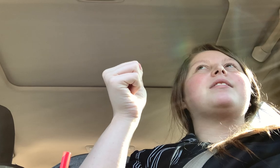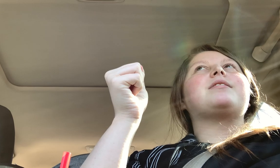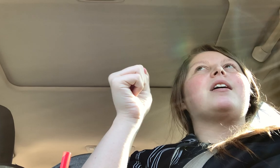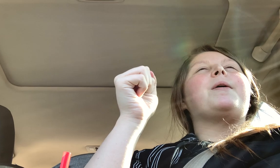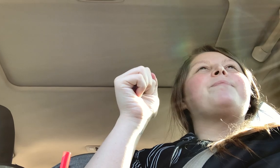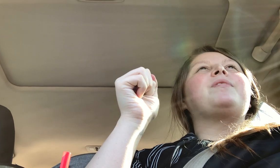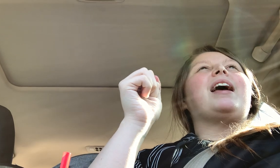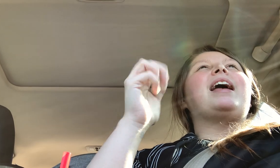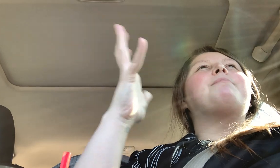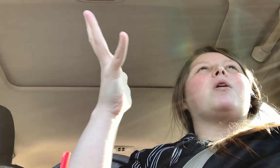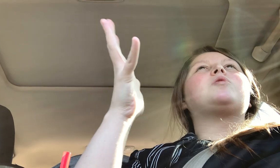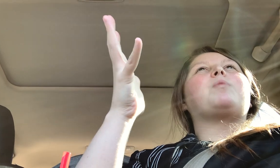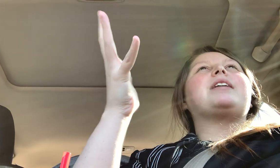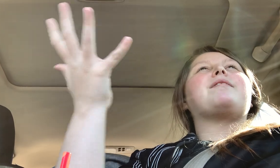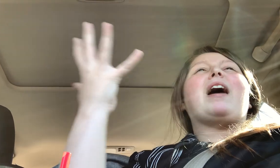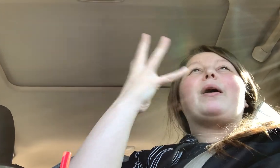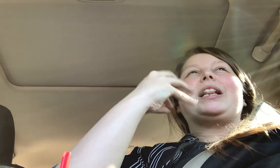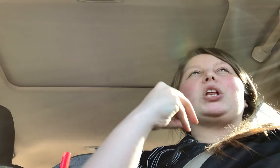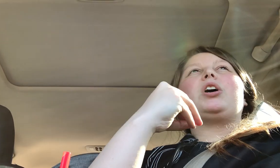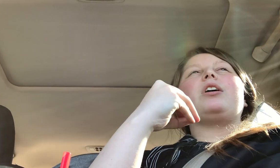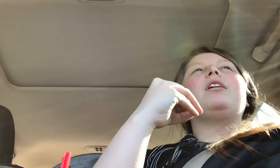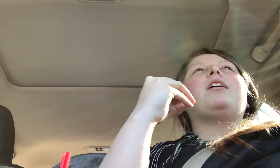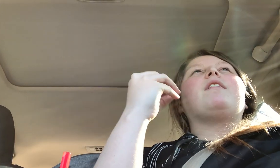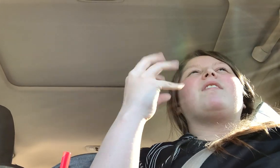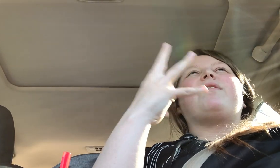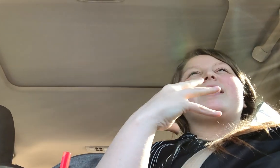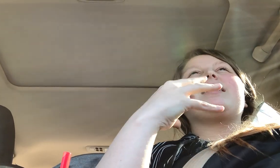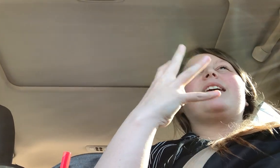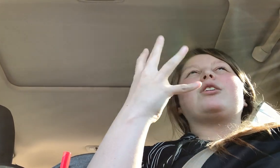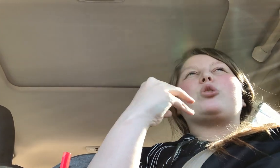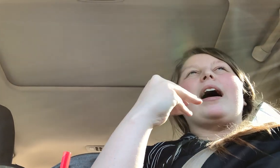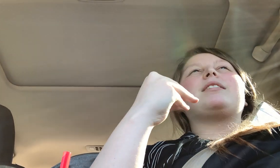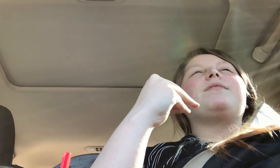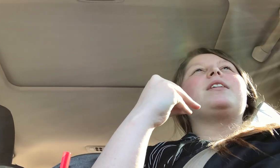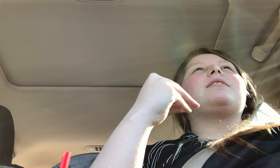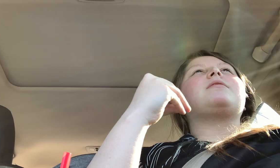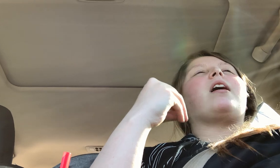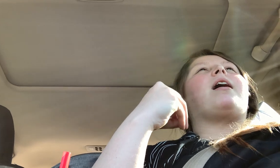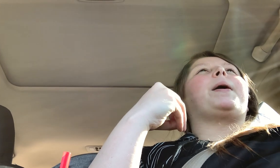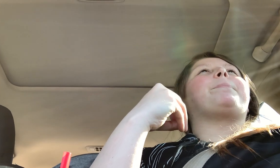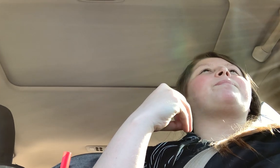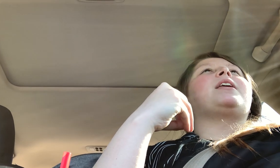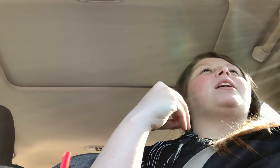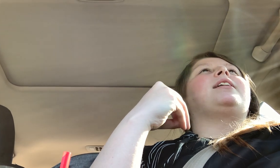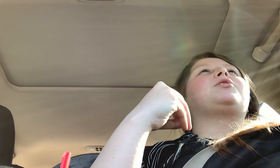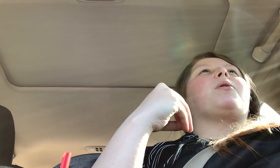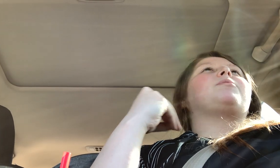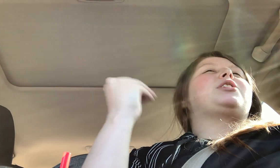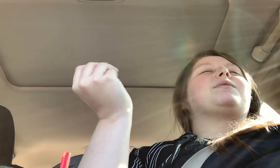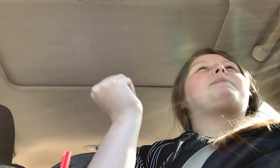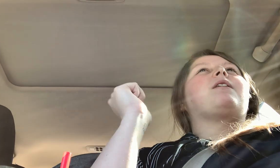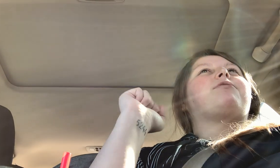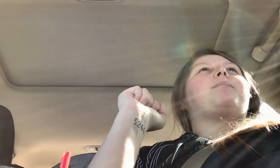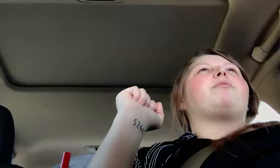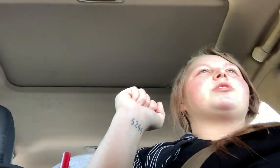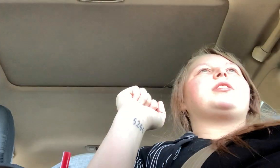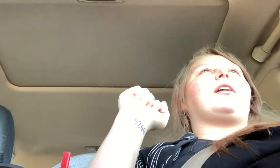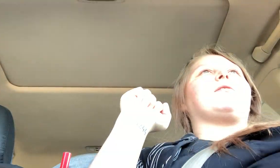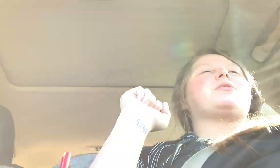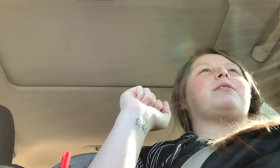in most ways of how I look physically attractiveness. Um, so she was beautiful before she got her skin